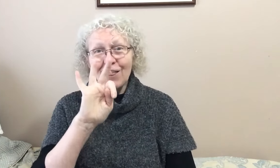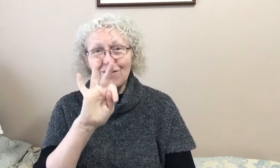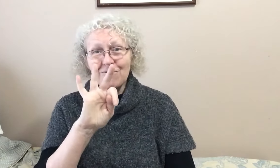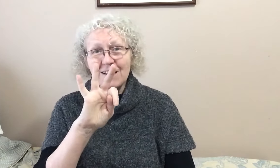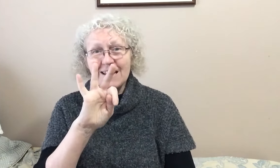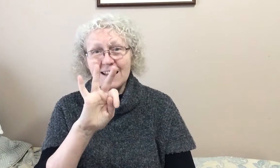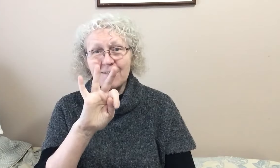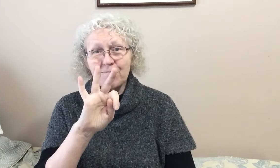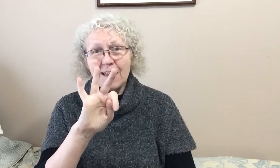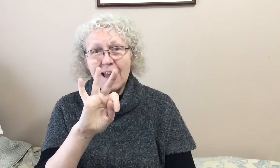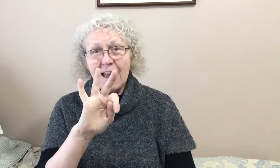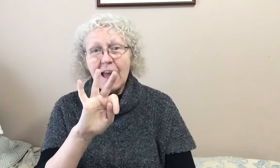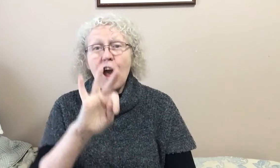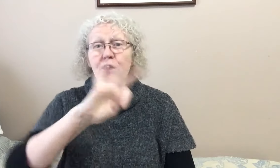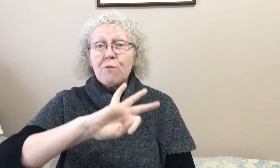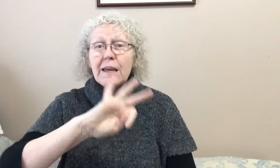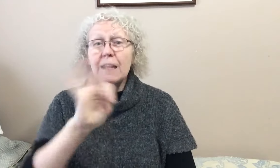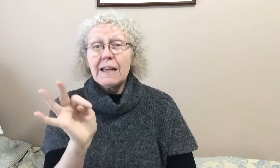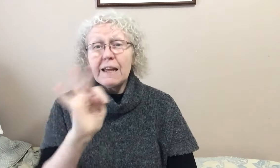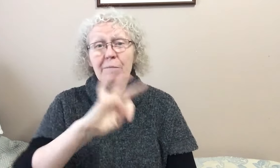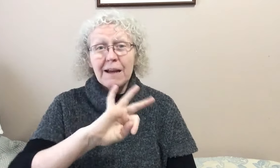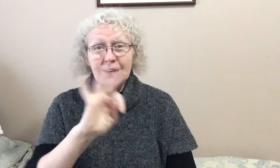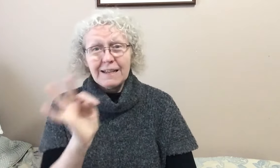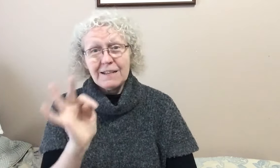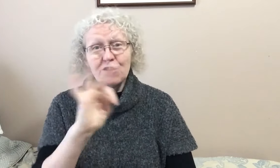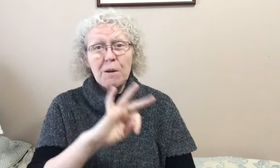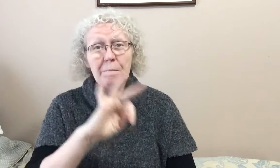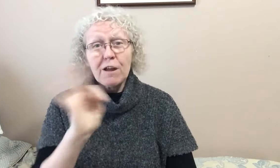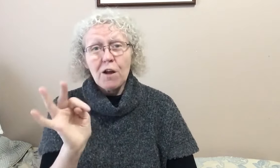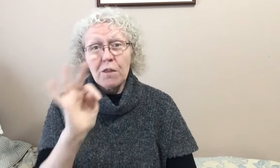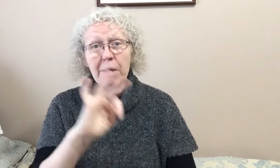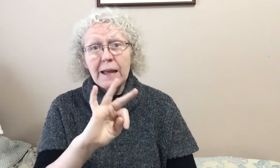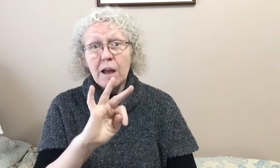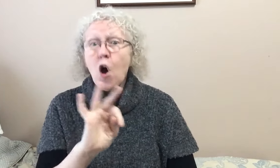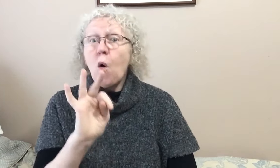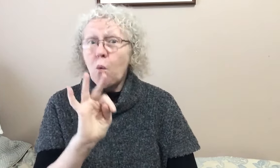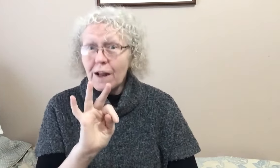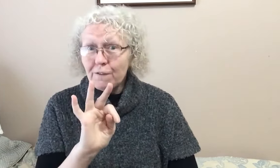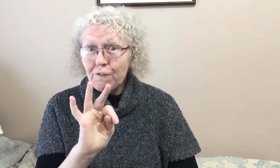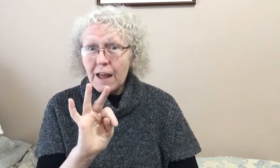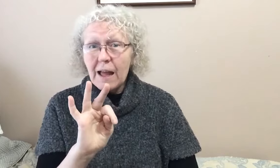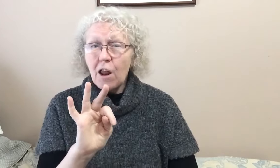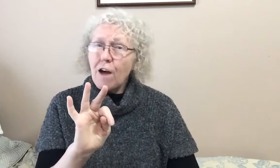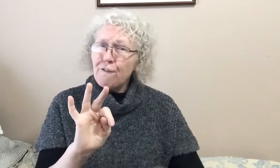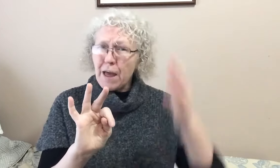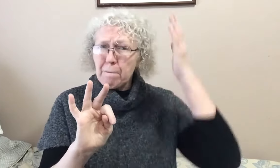Three. Three little monkeys jumping on the bed. One fell off and